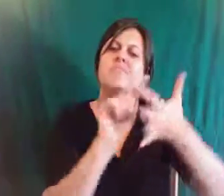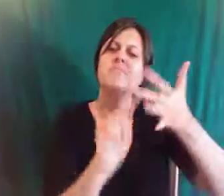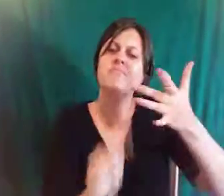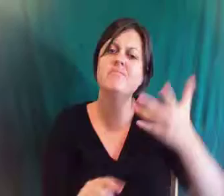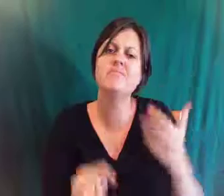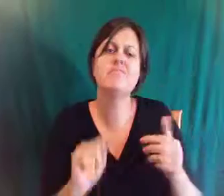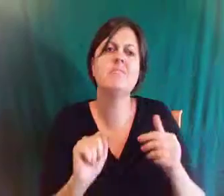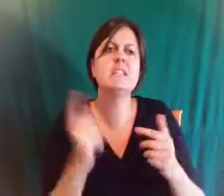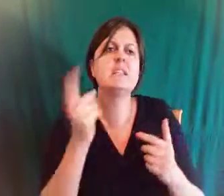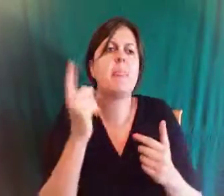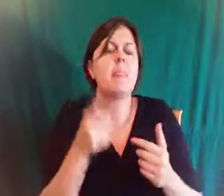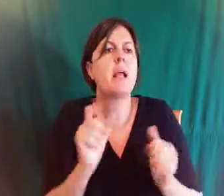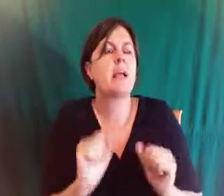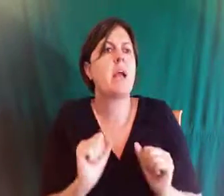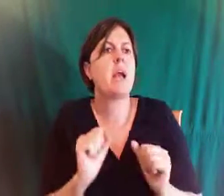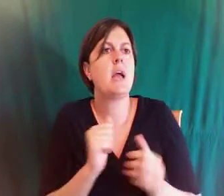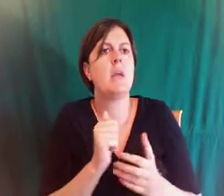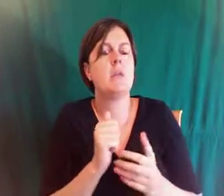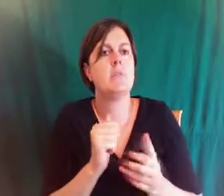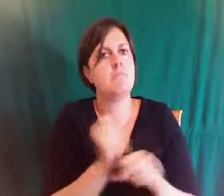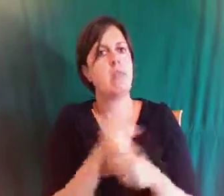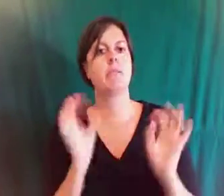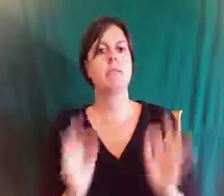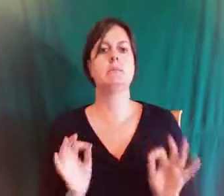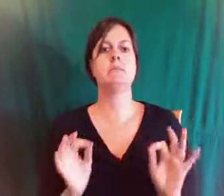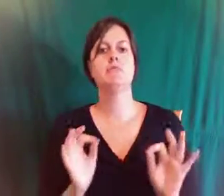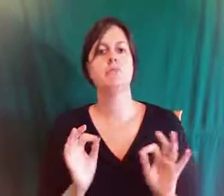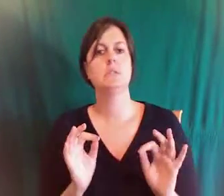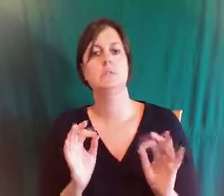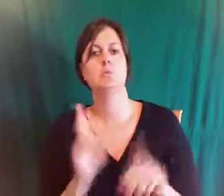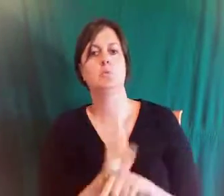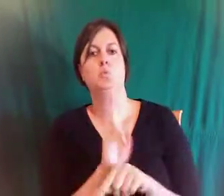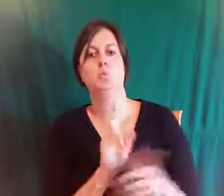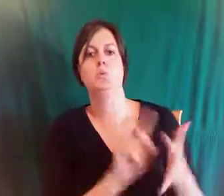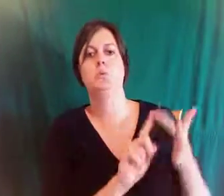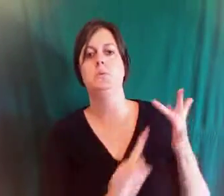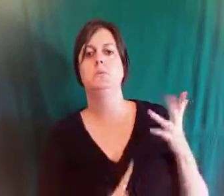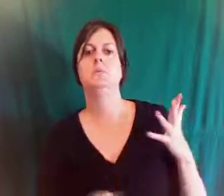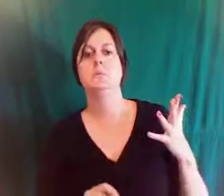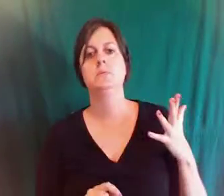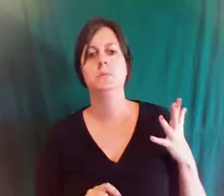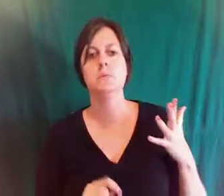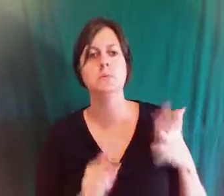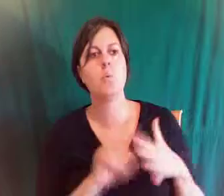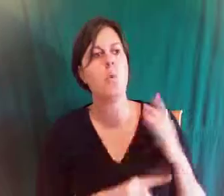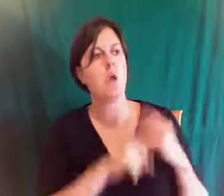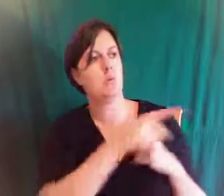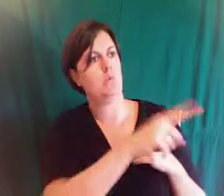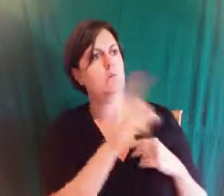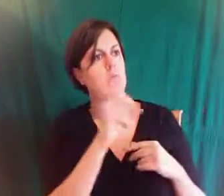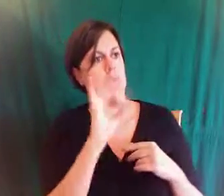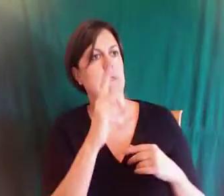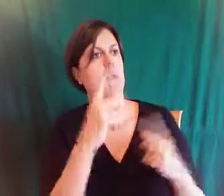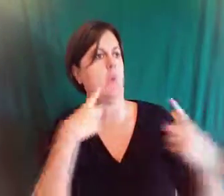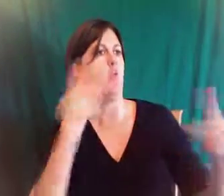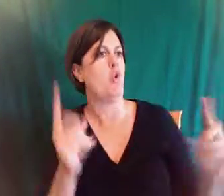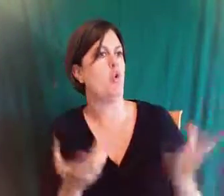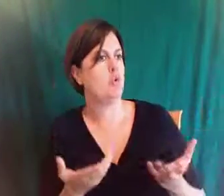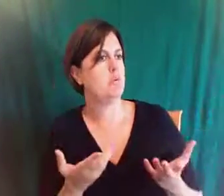decision tomorrow i want to make this decision tomorrow these are some things i can stand on that i know that it worked i